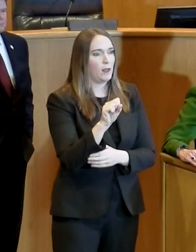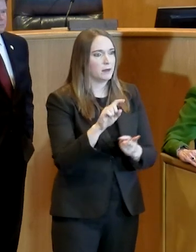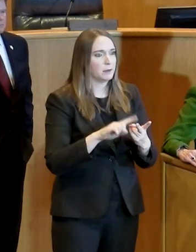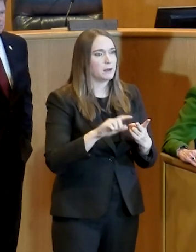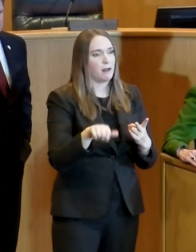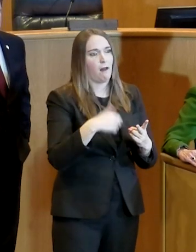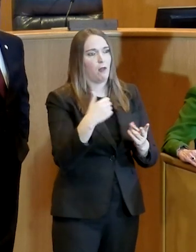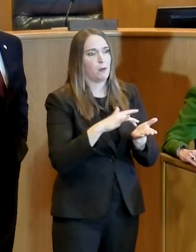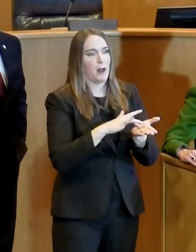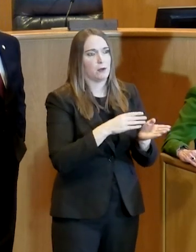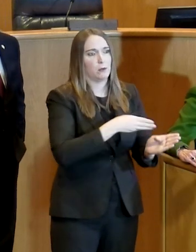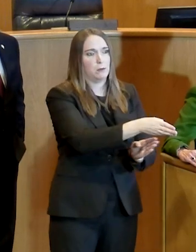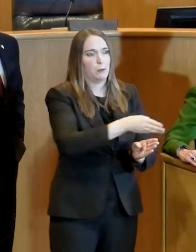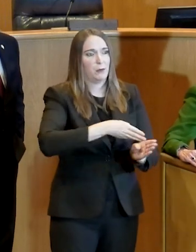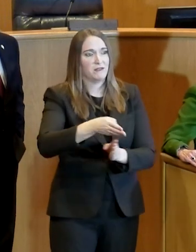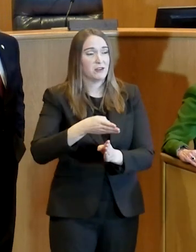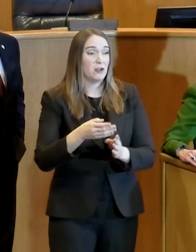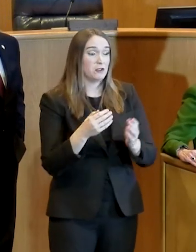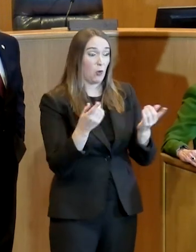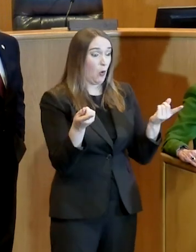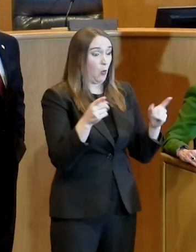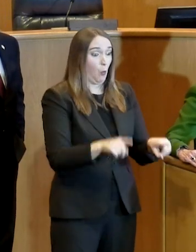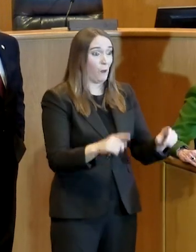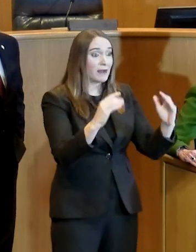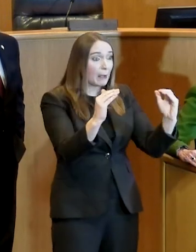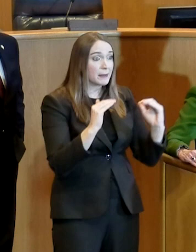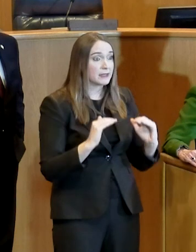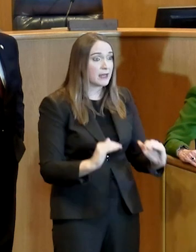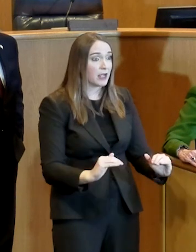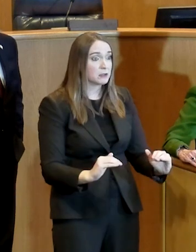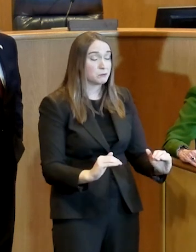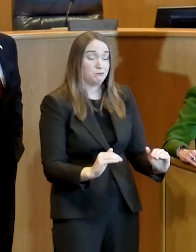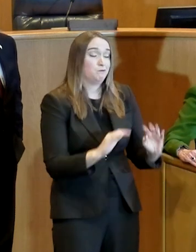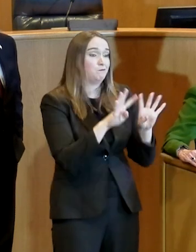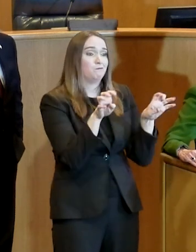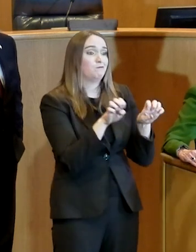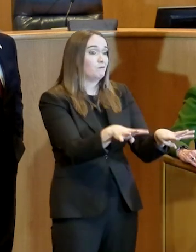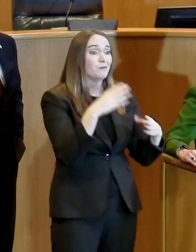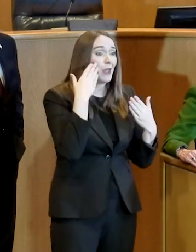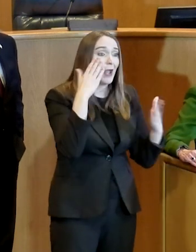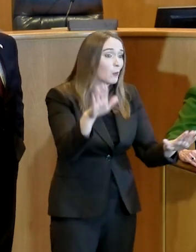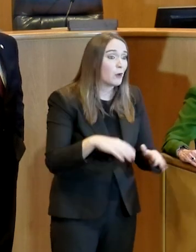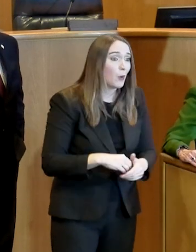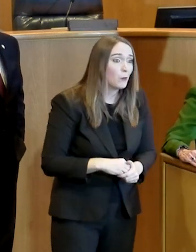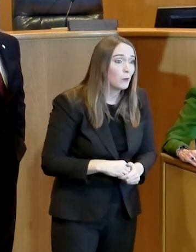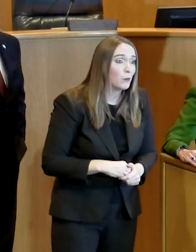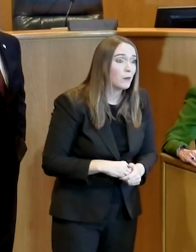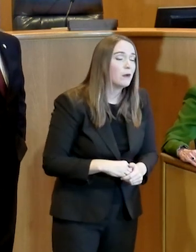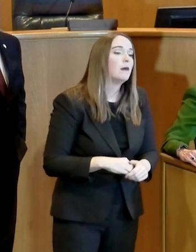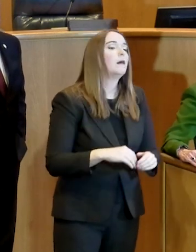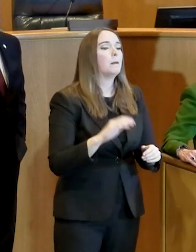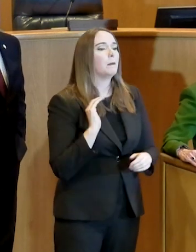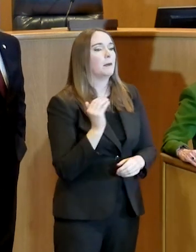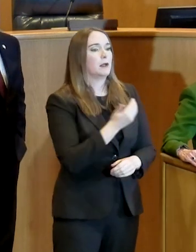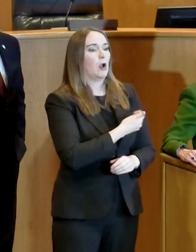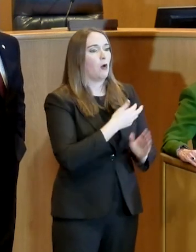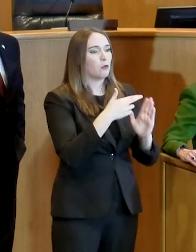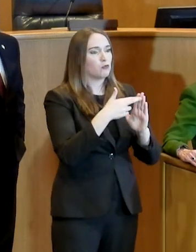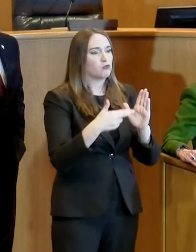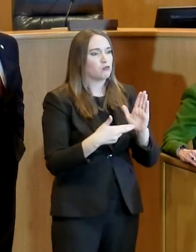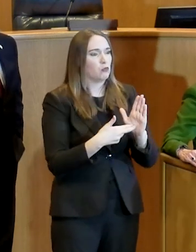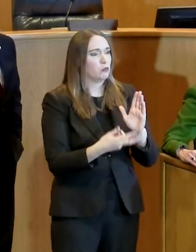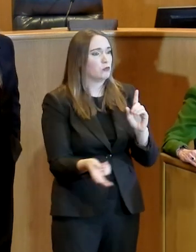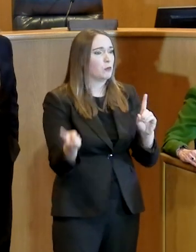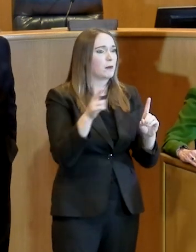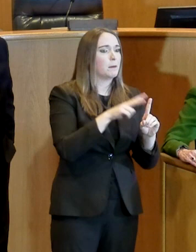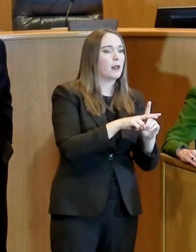tell you what next step might be. I'm comfortable with where we've been. As far as enforcing, our code has been out. Brandon, you might